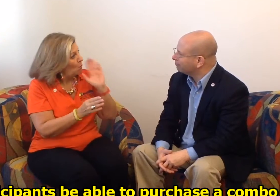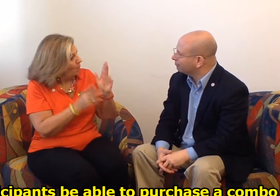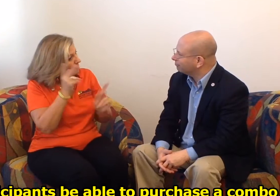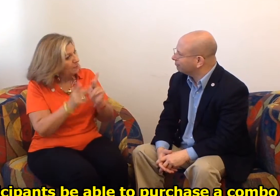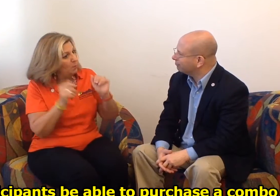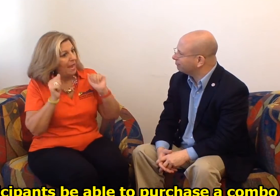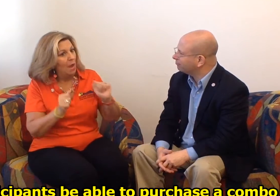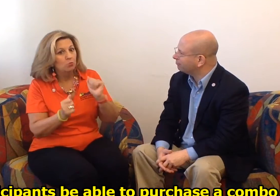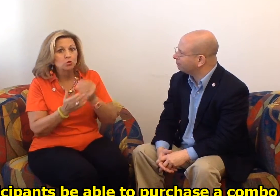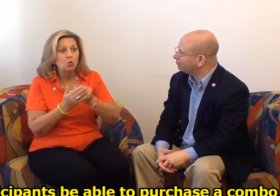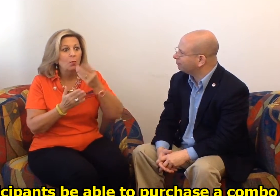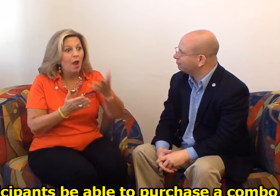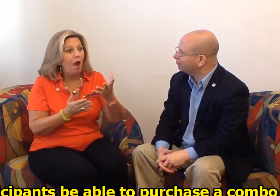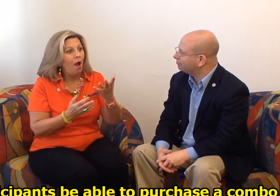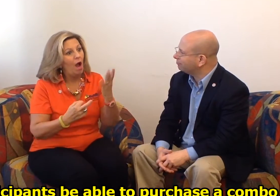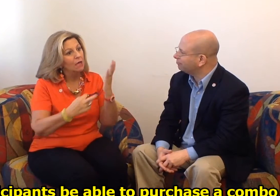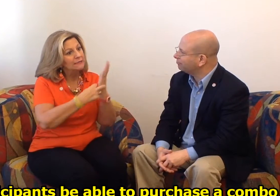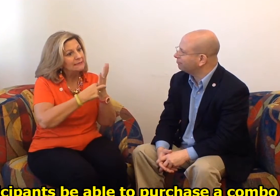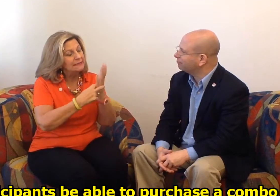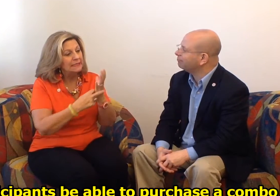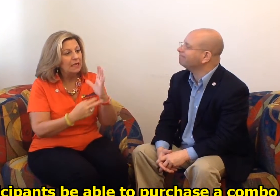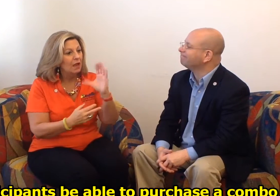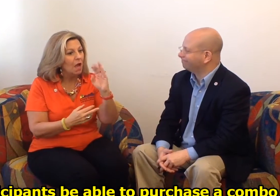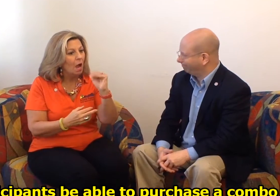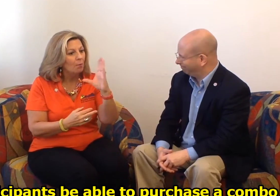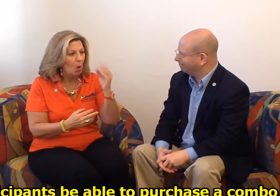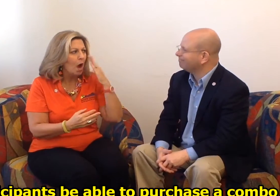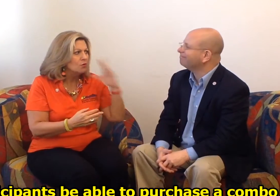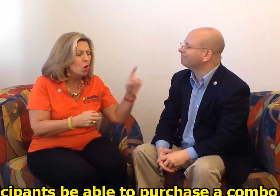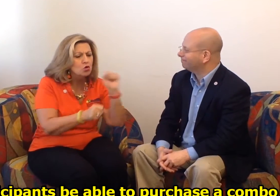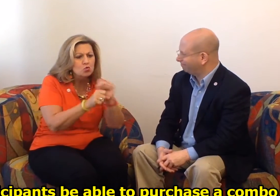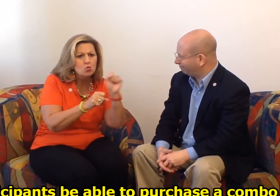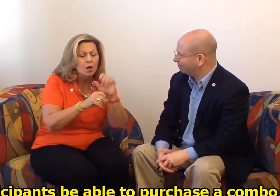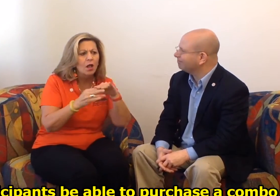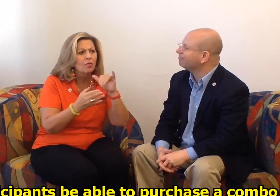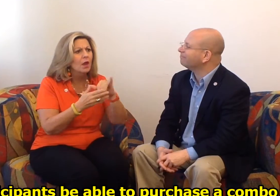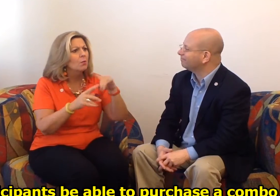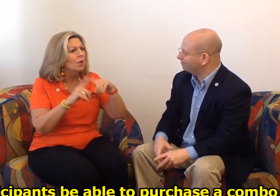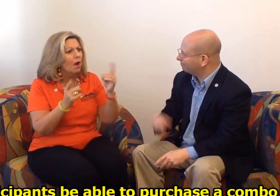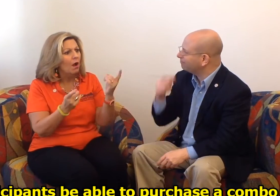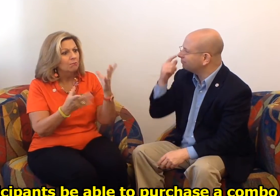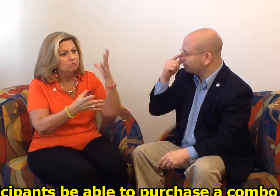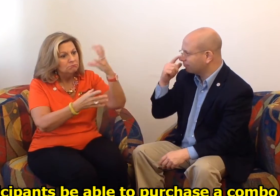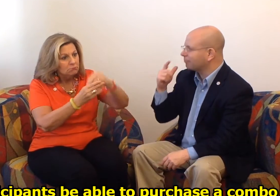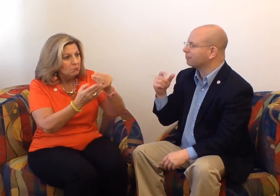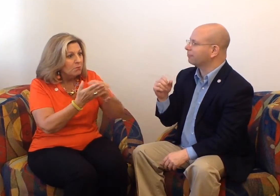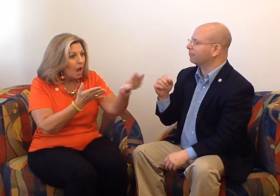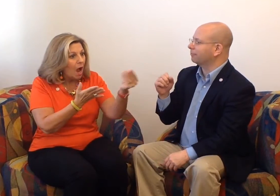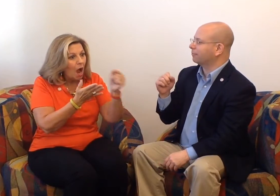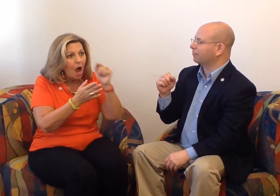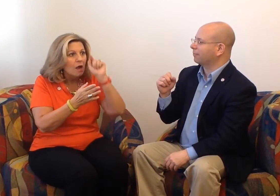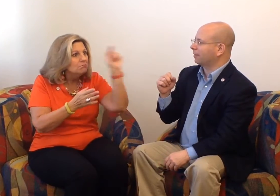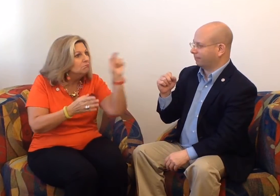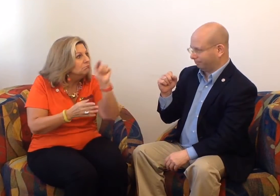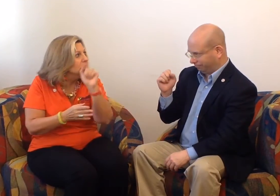be able to purchase a combo ticket so that they can choose workshops from each of the conferences? I know that's something you've been working on.